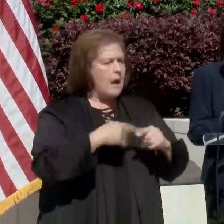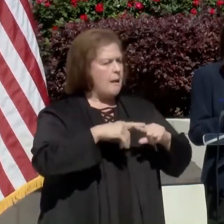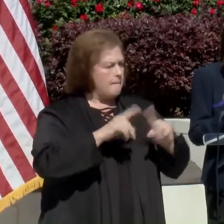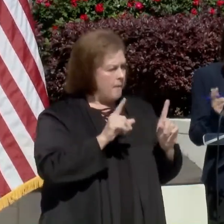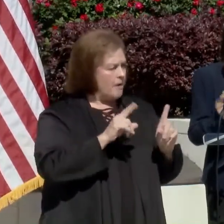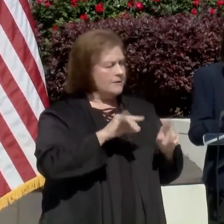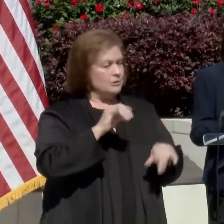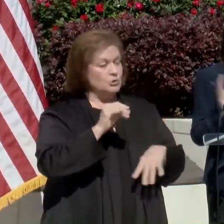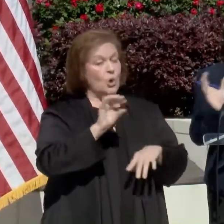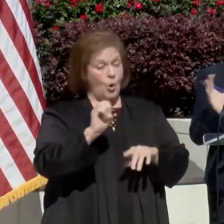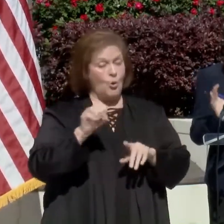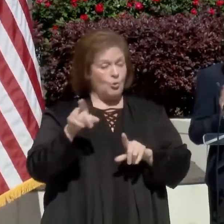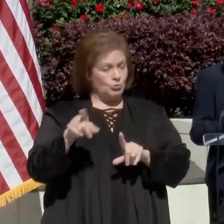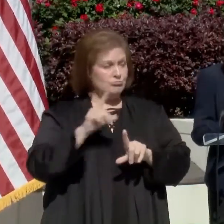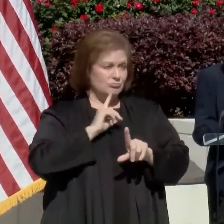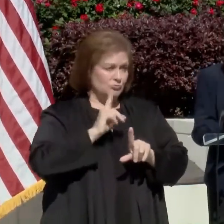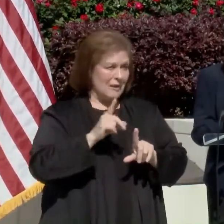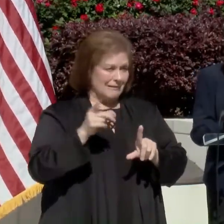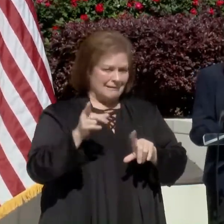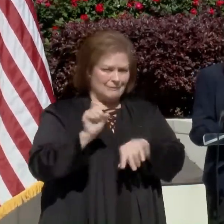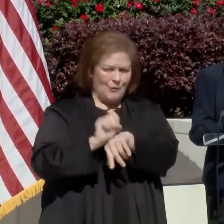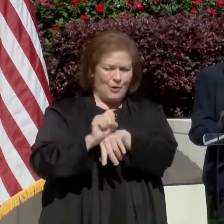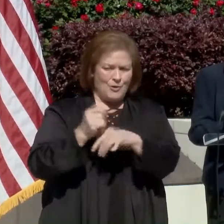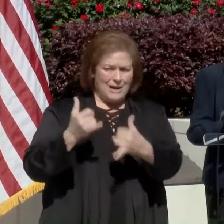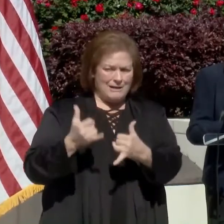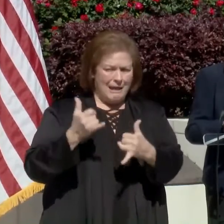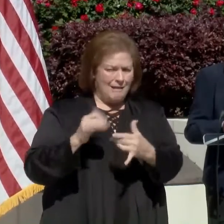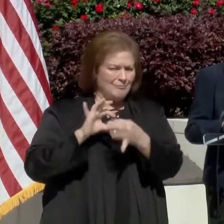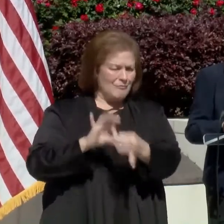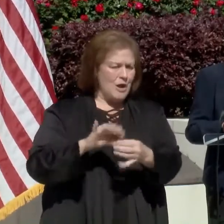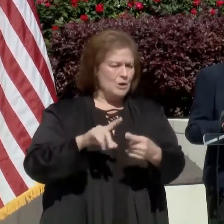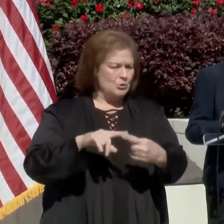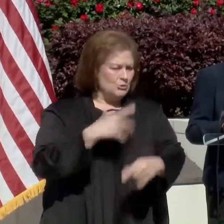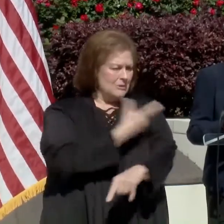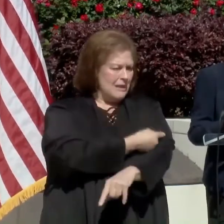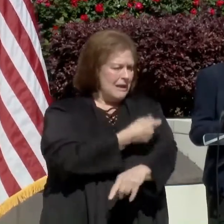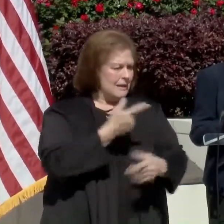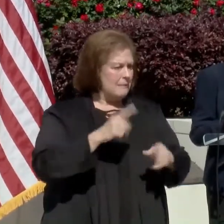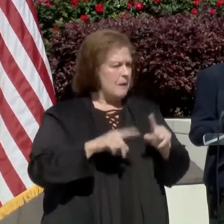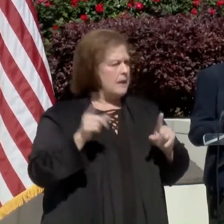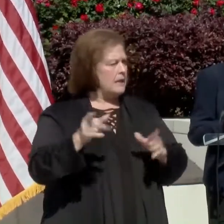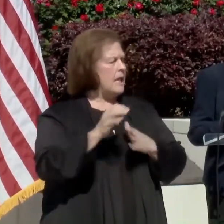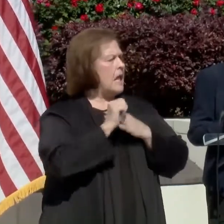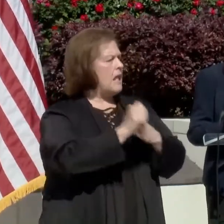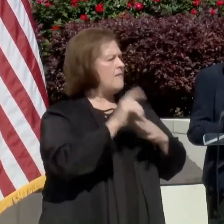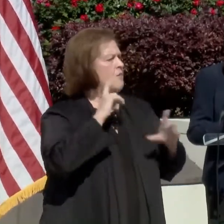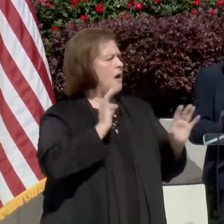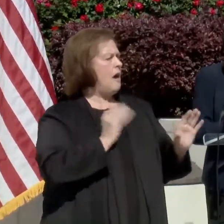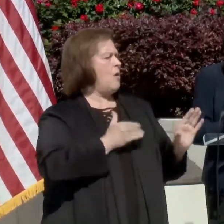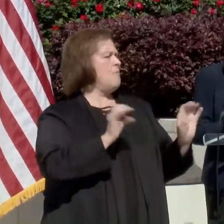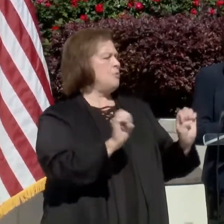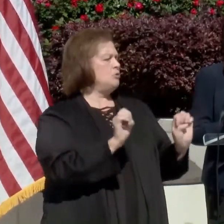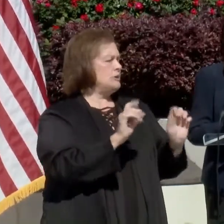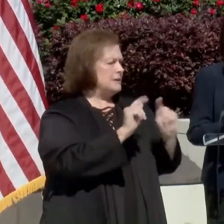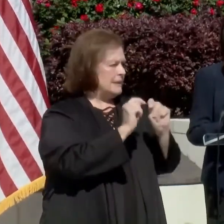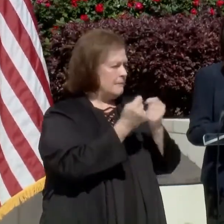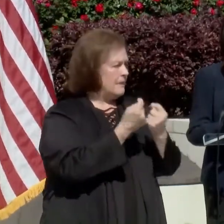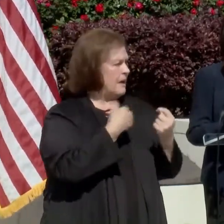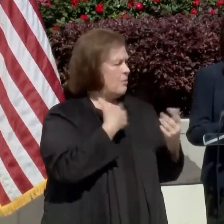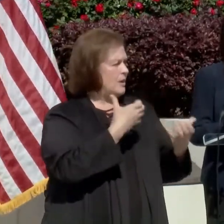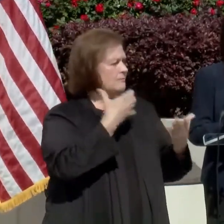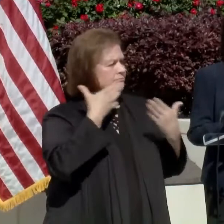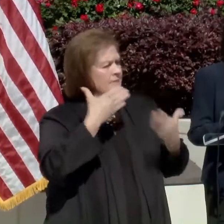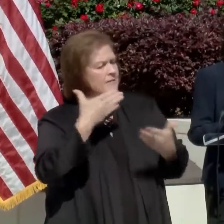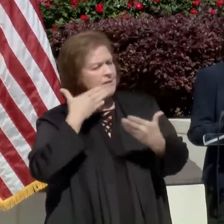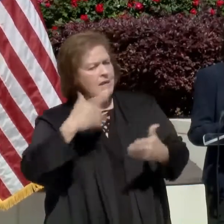especially Joe Valiente, who's actually on a call right now regarding vaccinations. He's not here with us. He leads our emergency operations team. Uh, I want to give a special